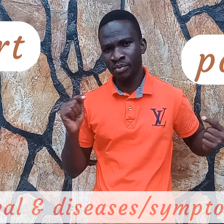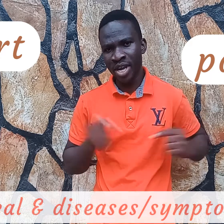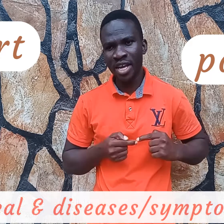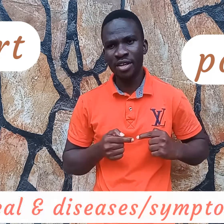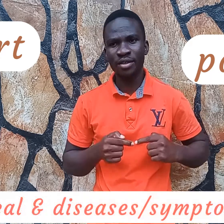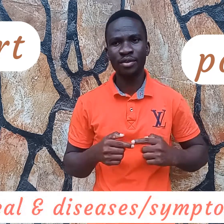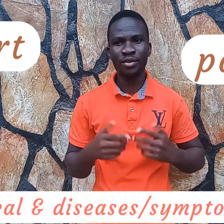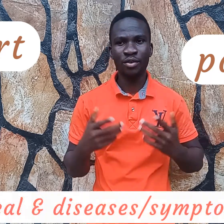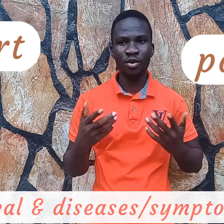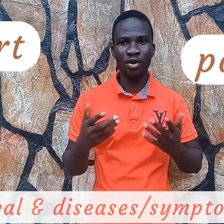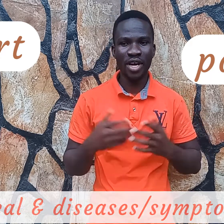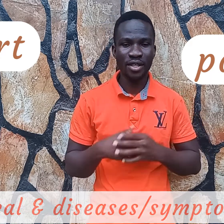pain or head